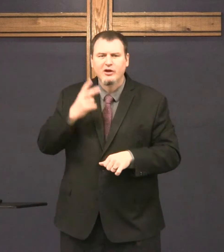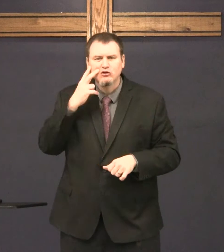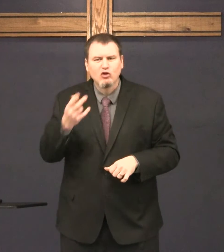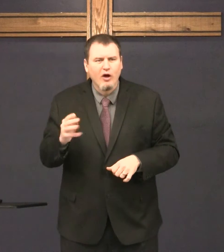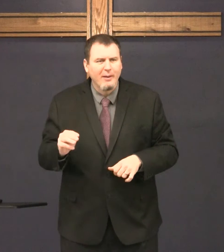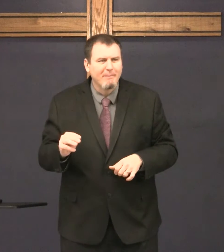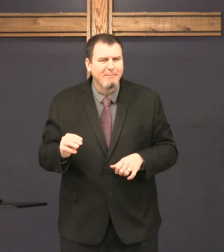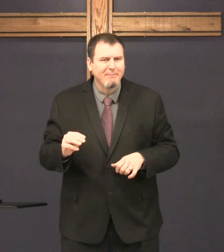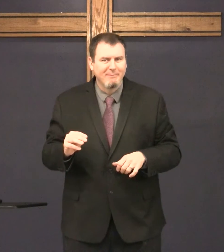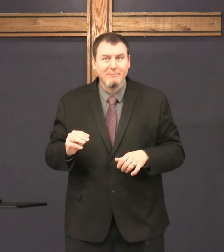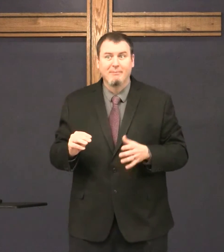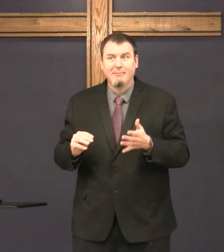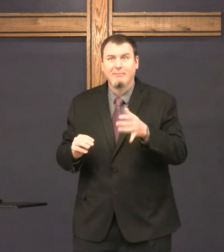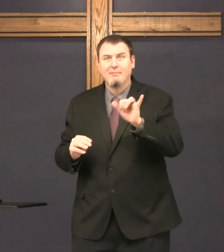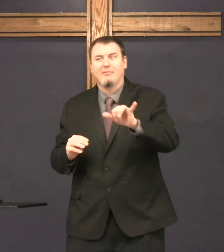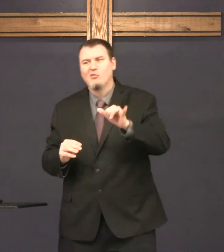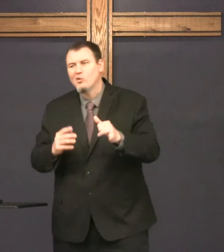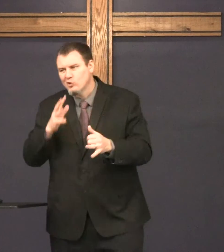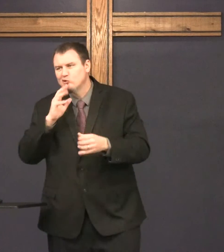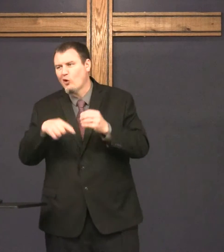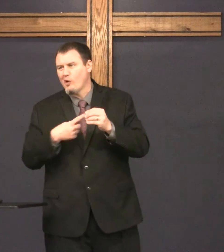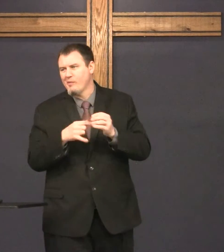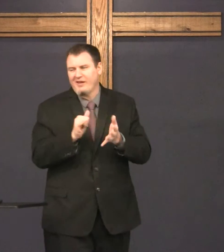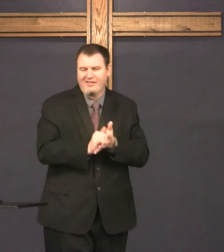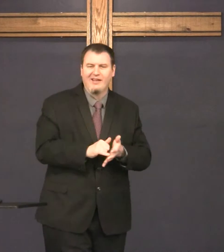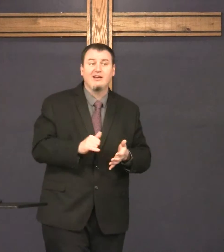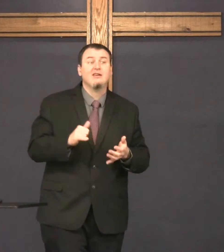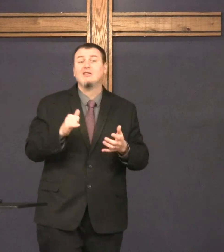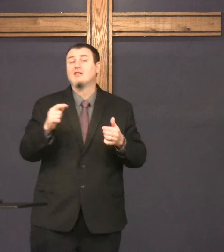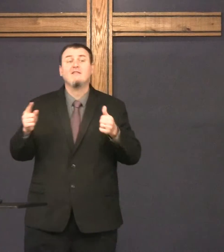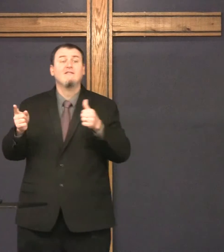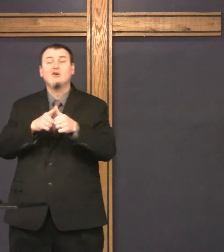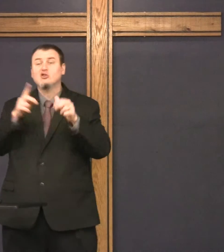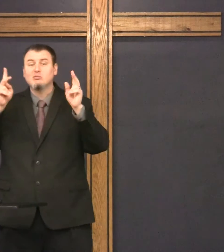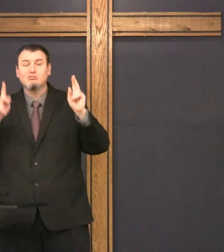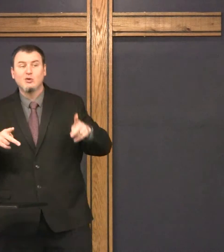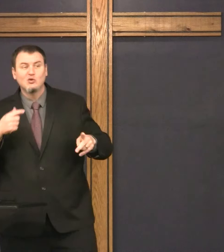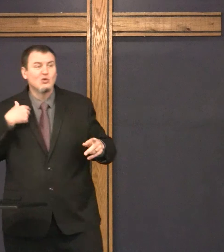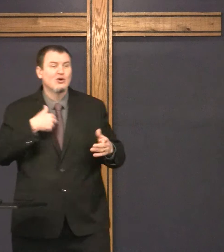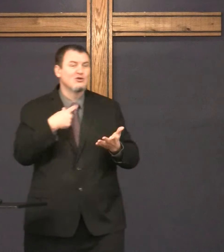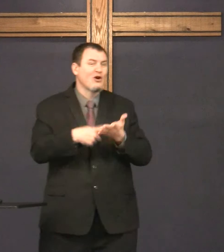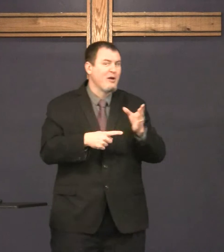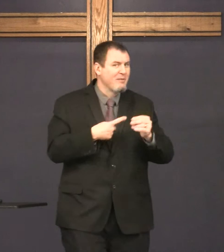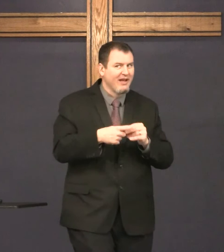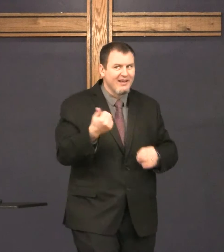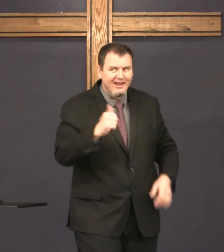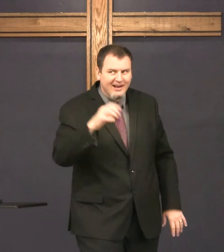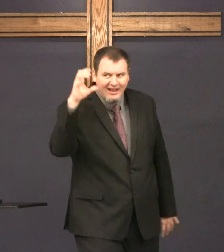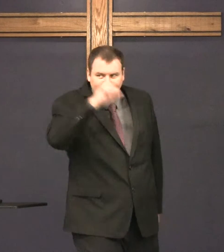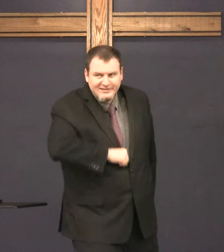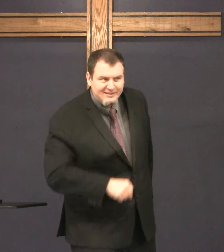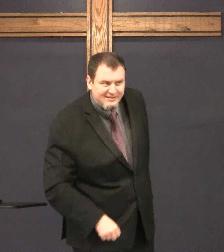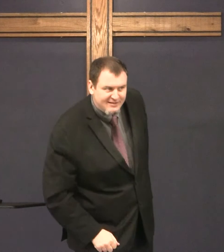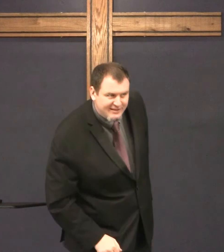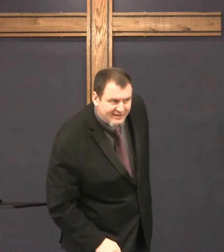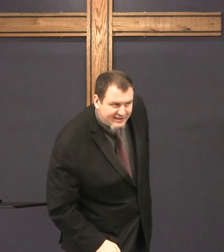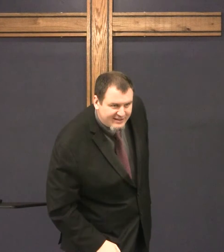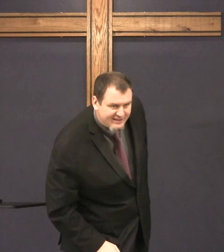What would it be the last time that I saw him? So let's talk about this. The first person we will talk about, any guess?